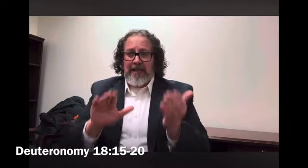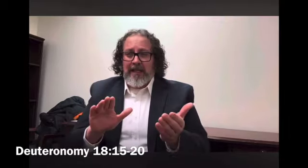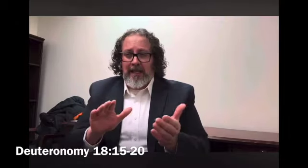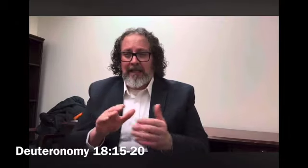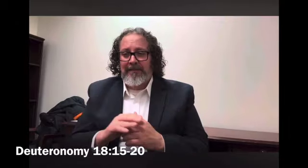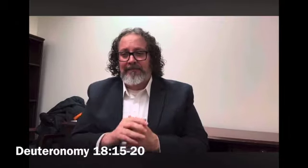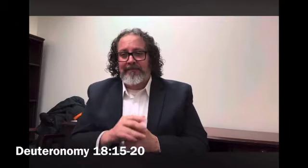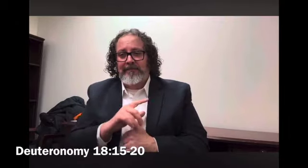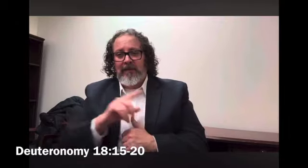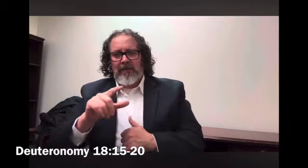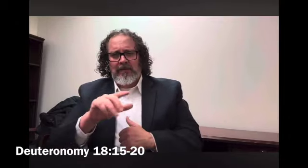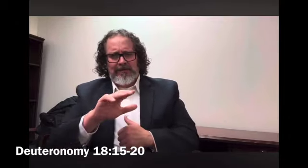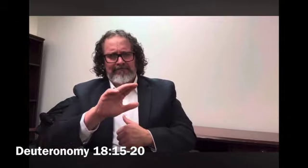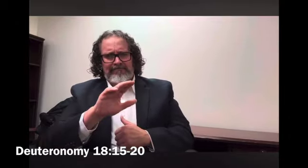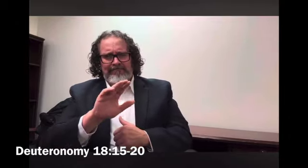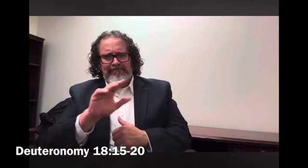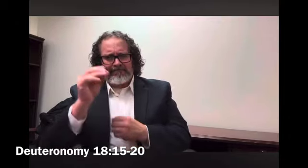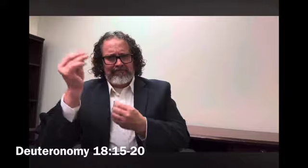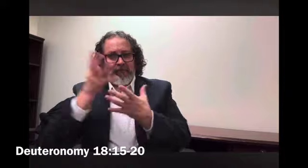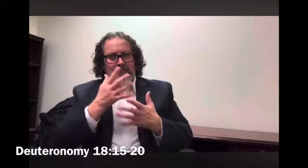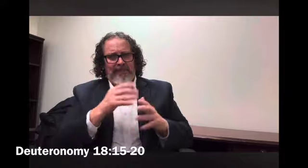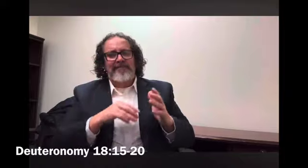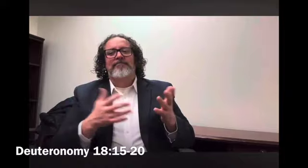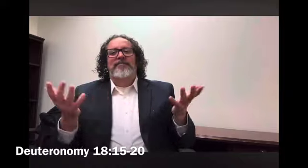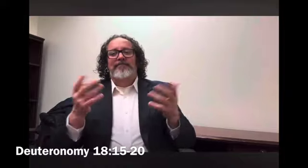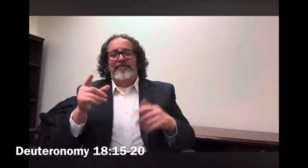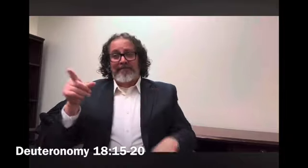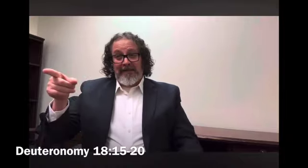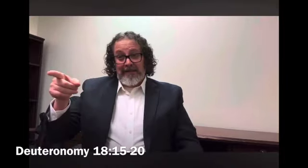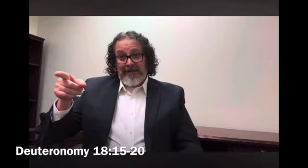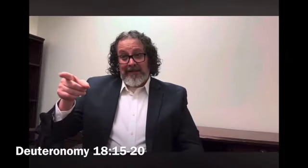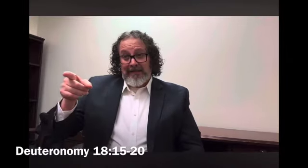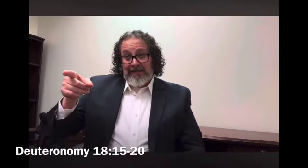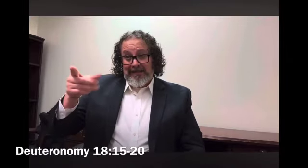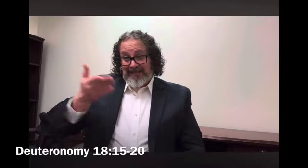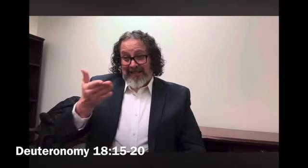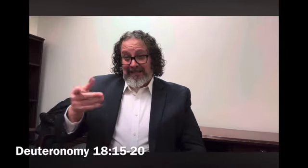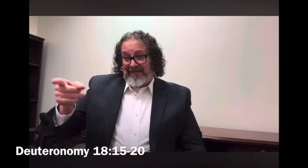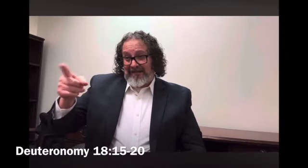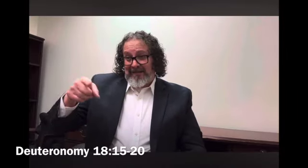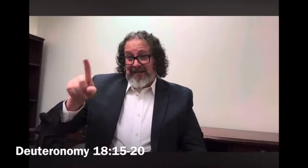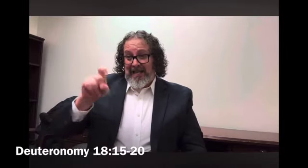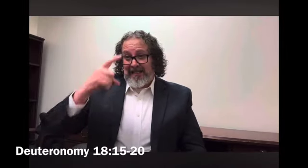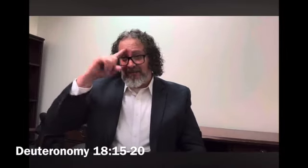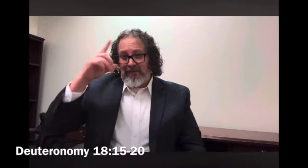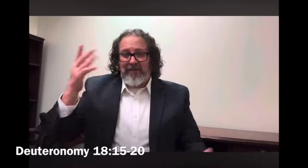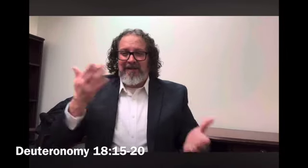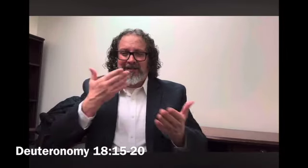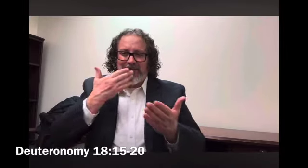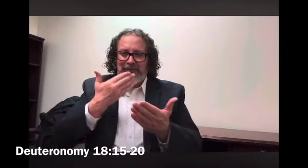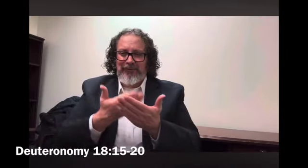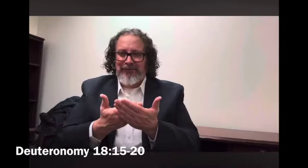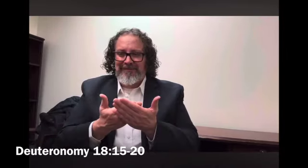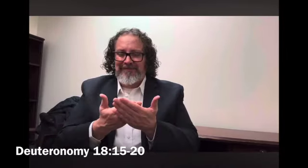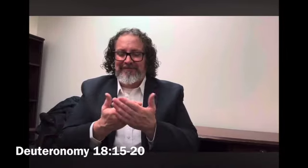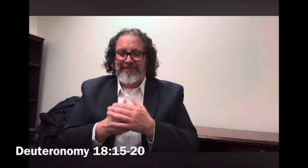said to me this was well said I will raise up from them a prophet